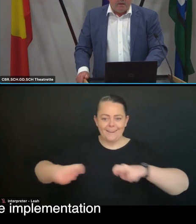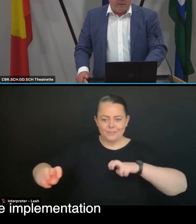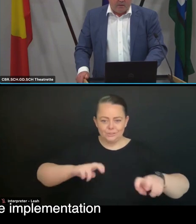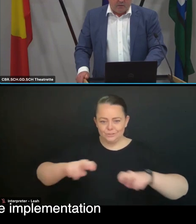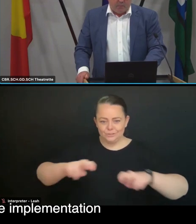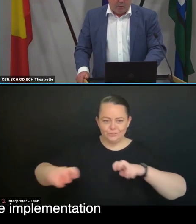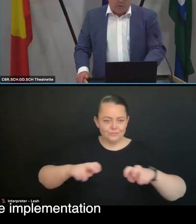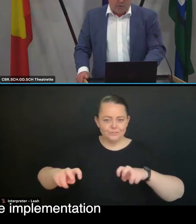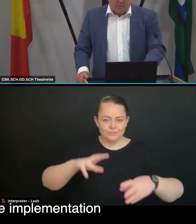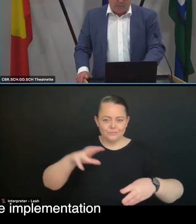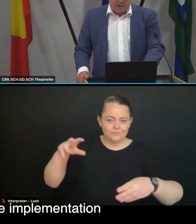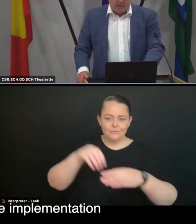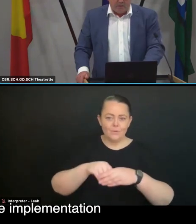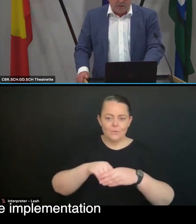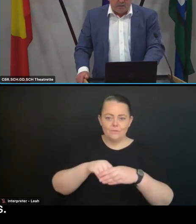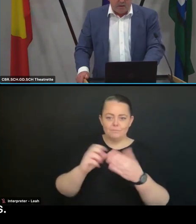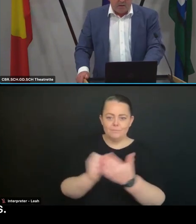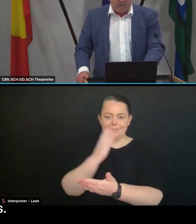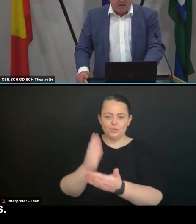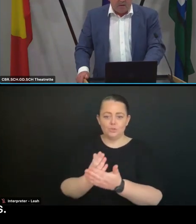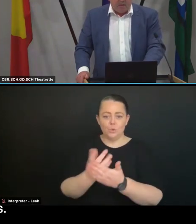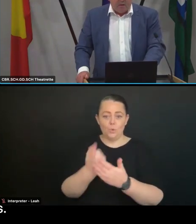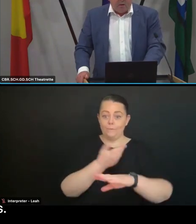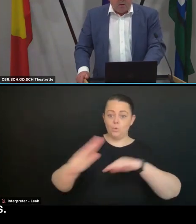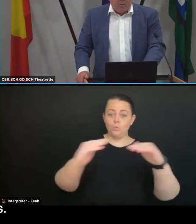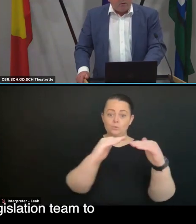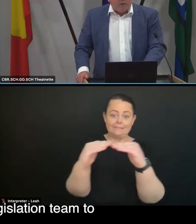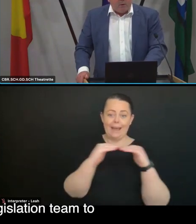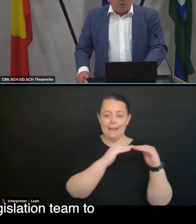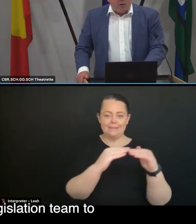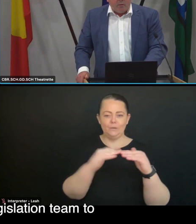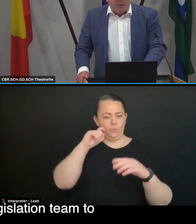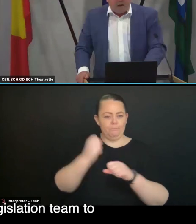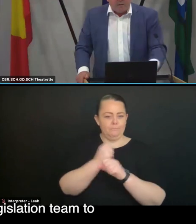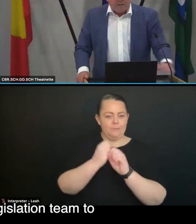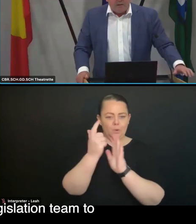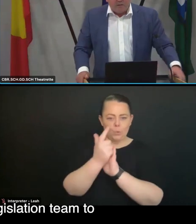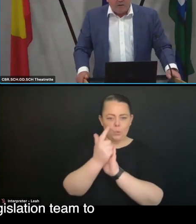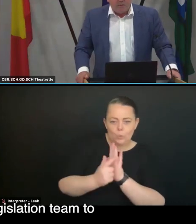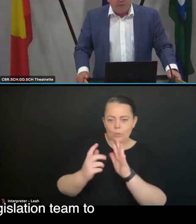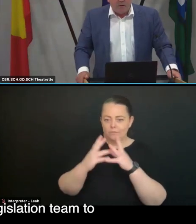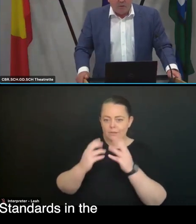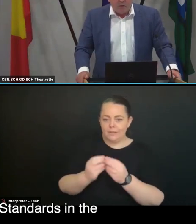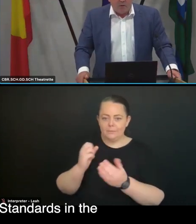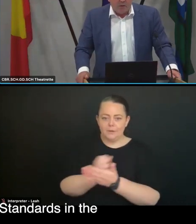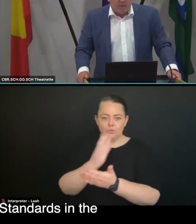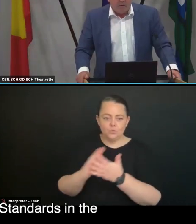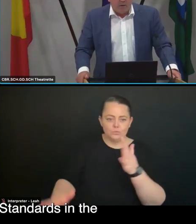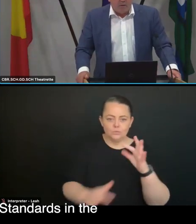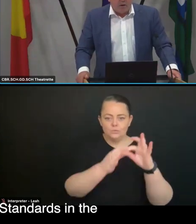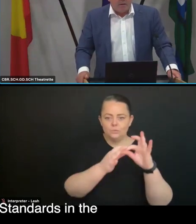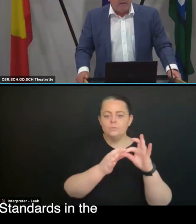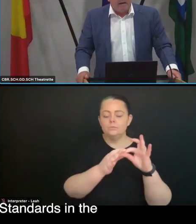to support the implementation of those standards. We'll also be working with our legislation team to include